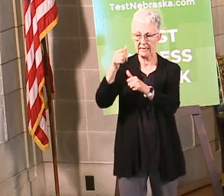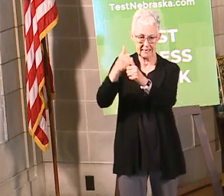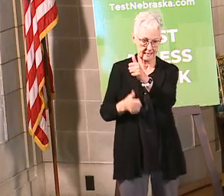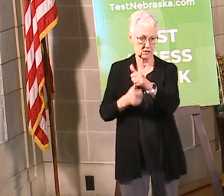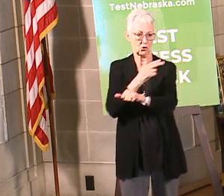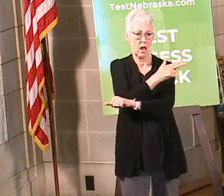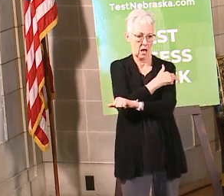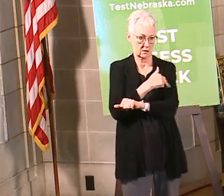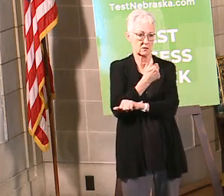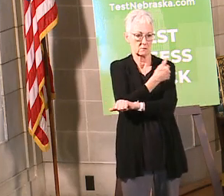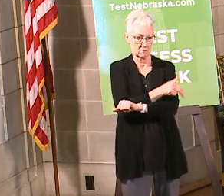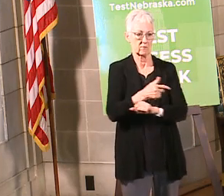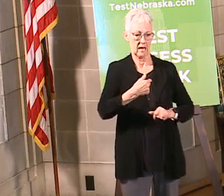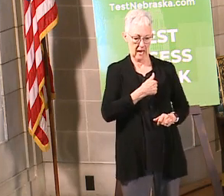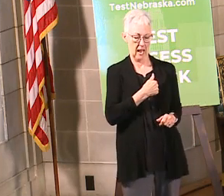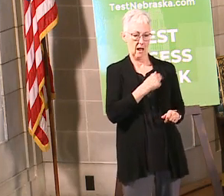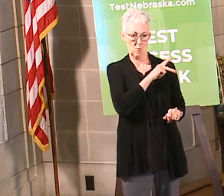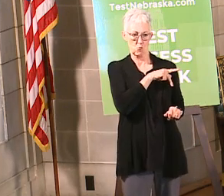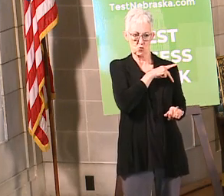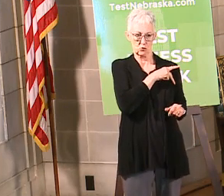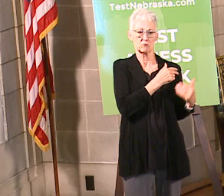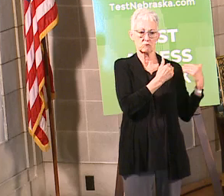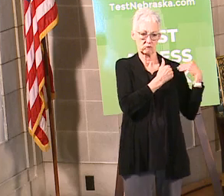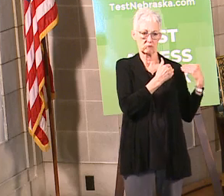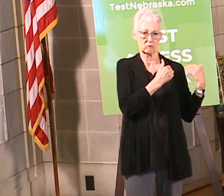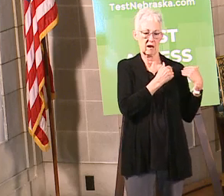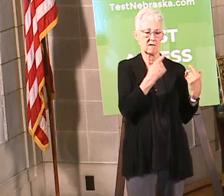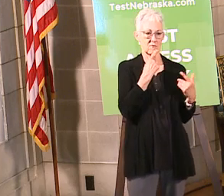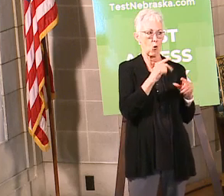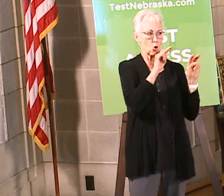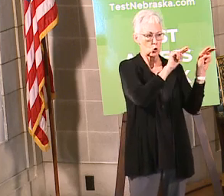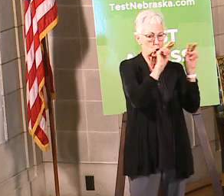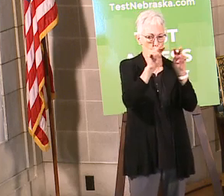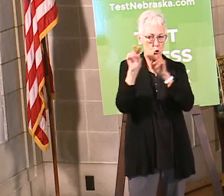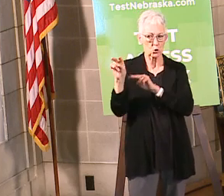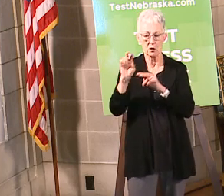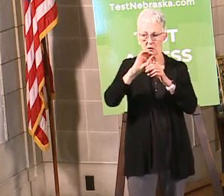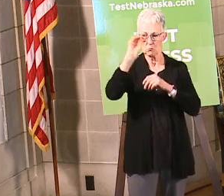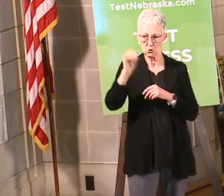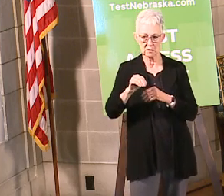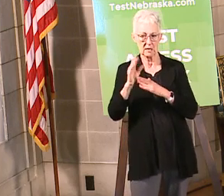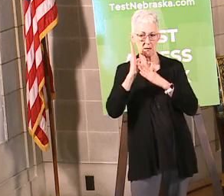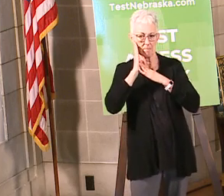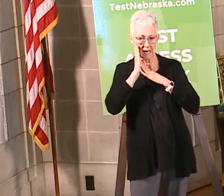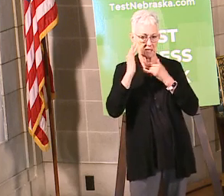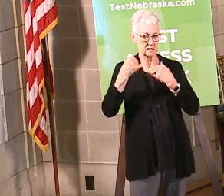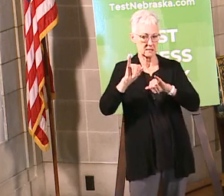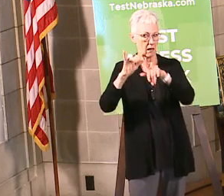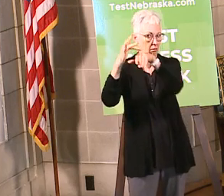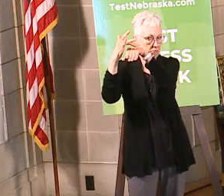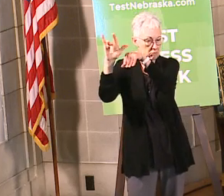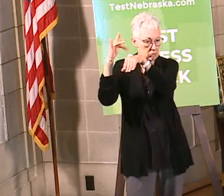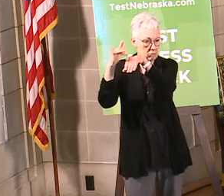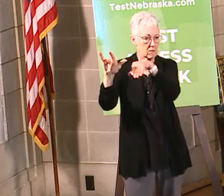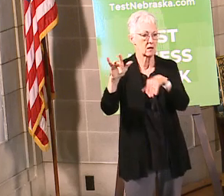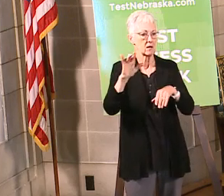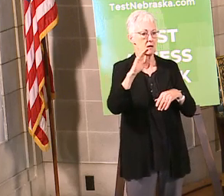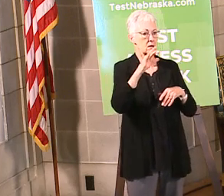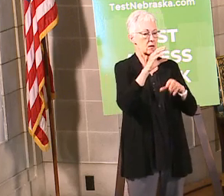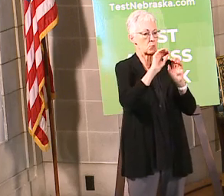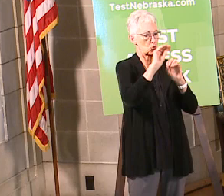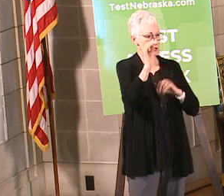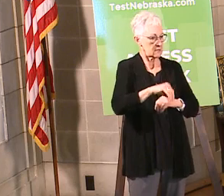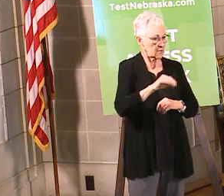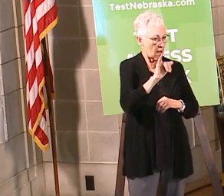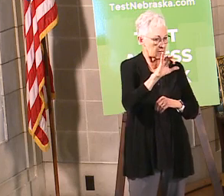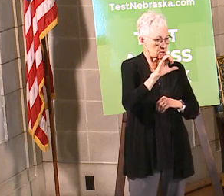personally be keeping track of the percent of beds available percent of icu beds available and percent of ventilators available in